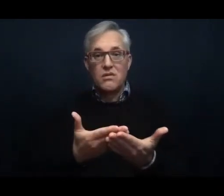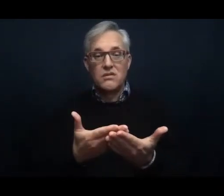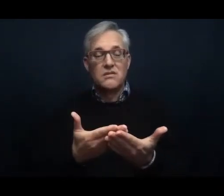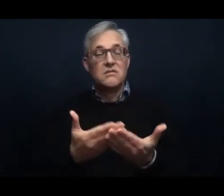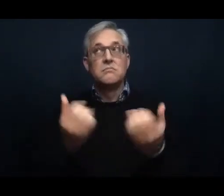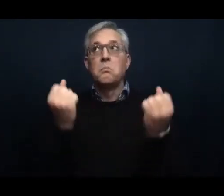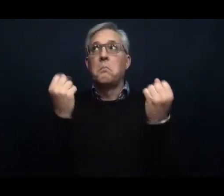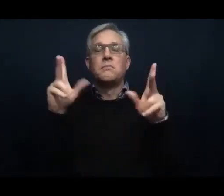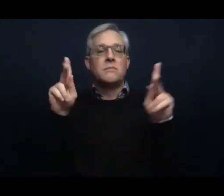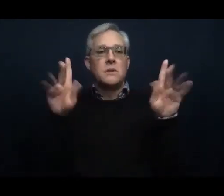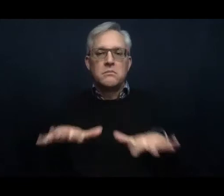and upset.